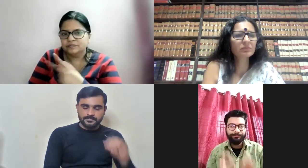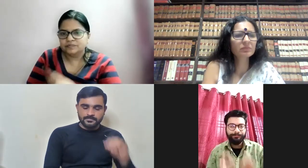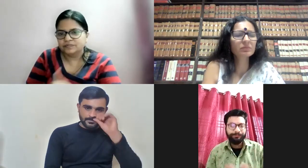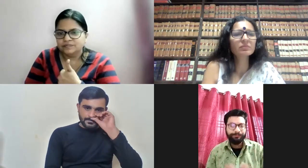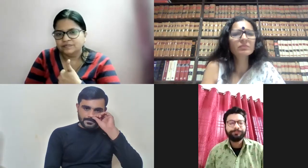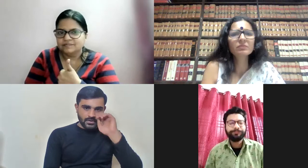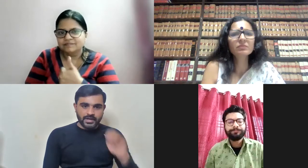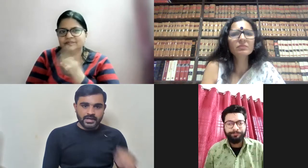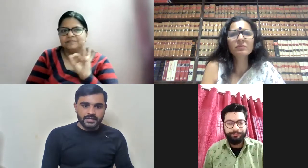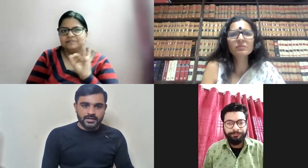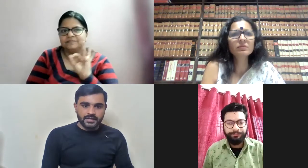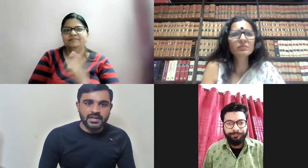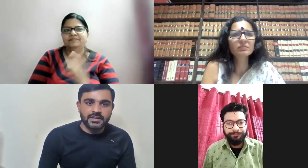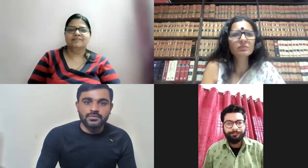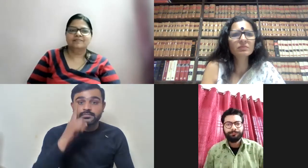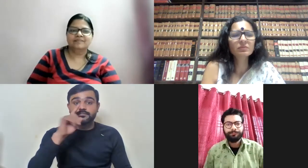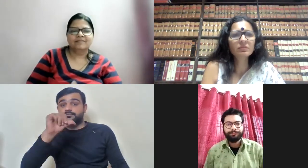Can I ask the question, ma'am?